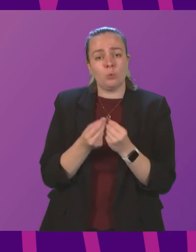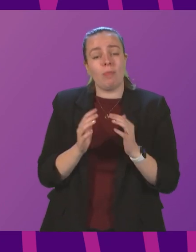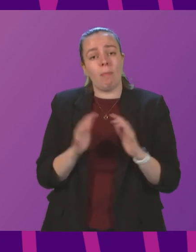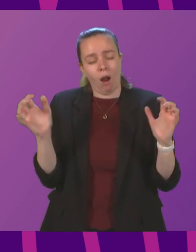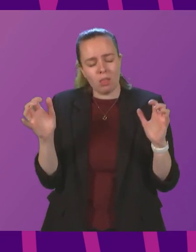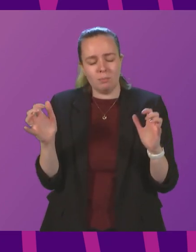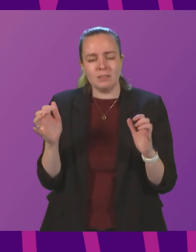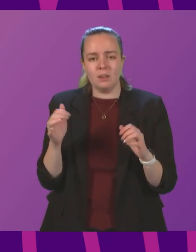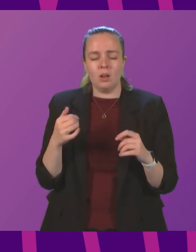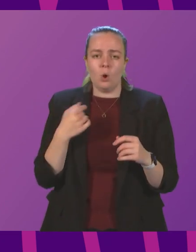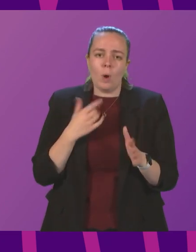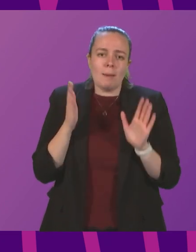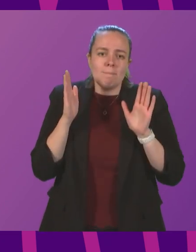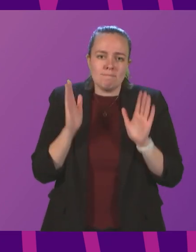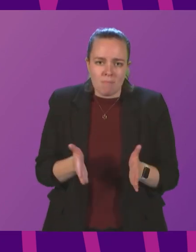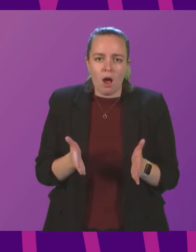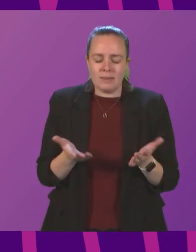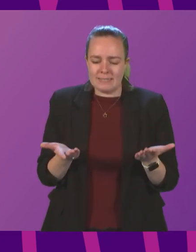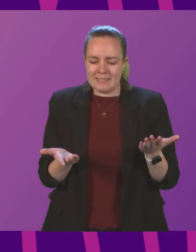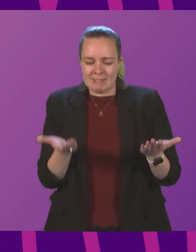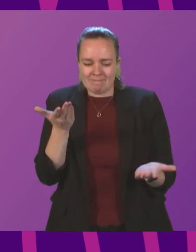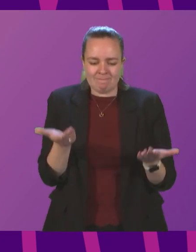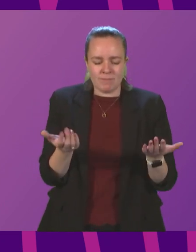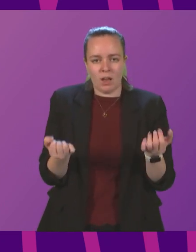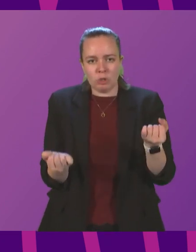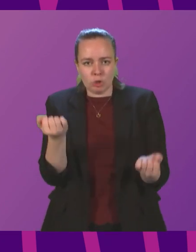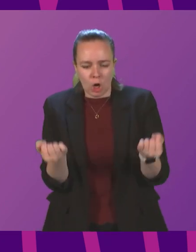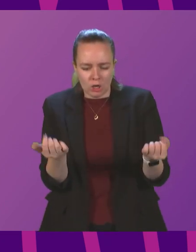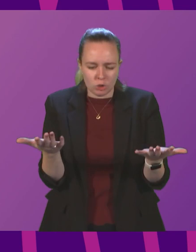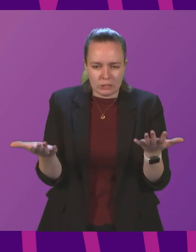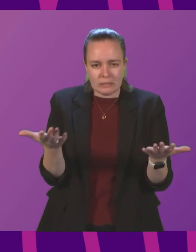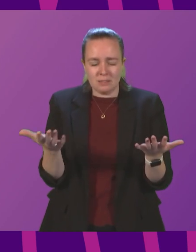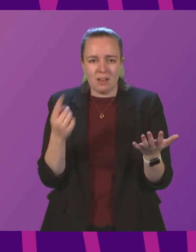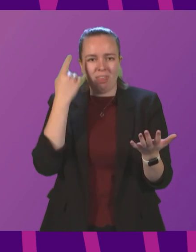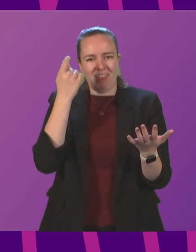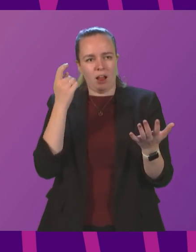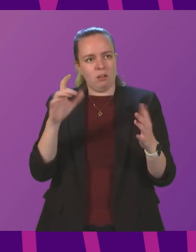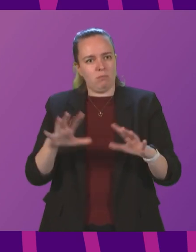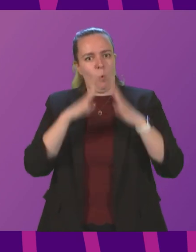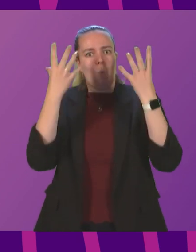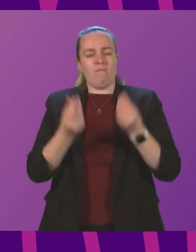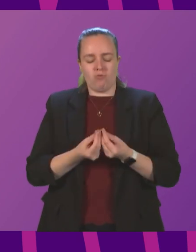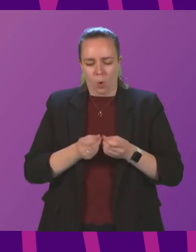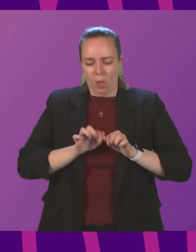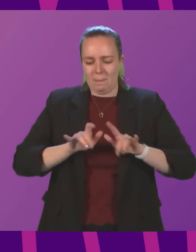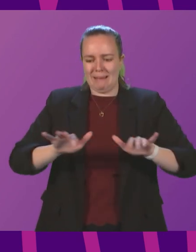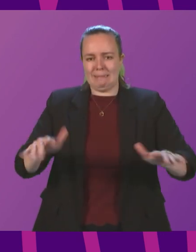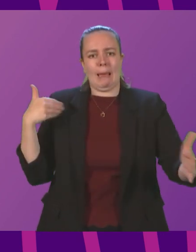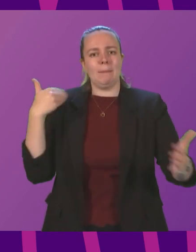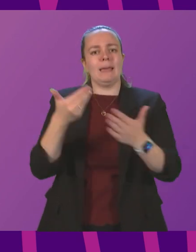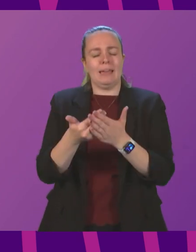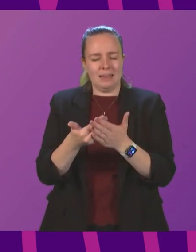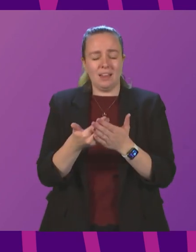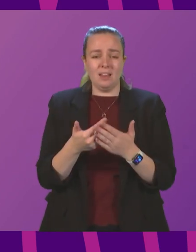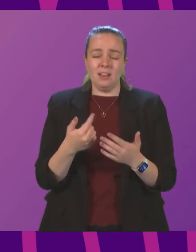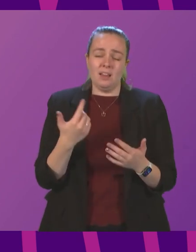has been that we must take a balanced set of judgments looking at the overall course of the pandemic. And much though we